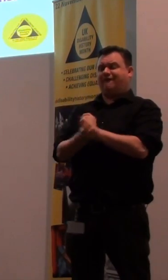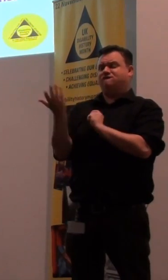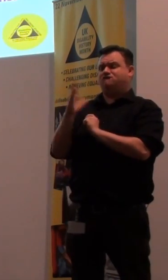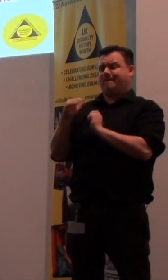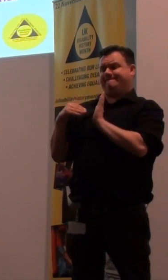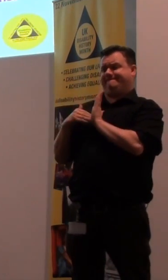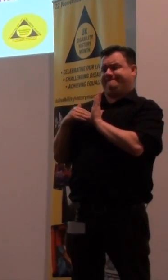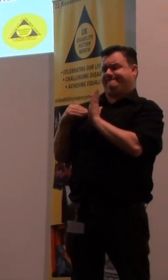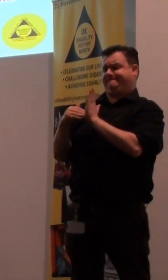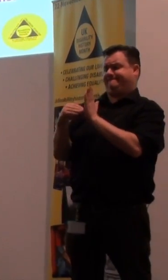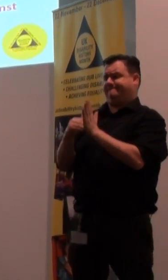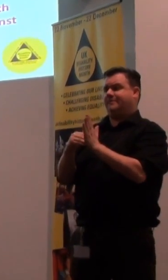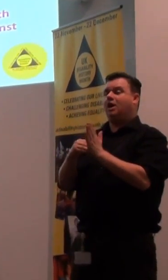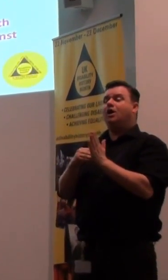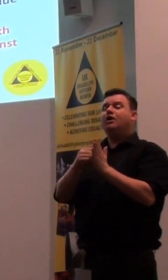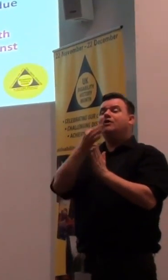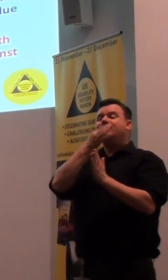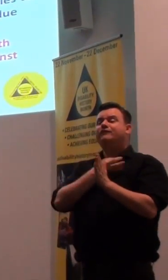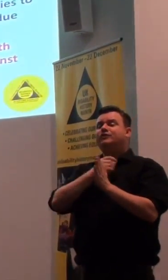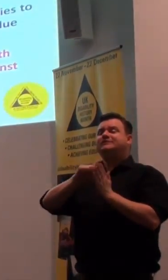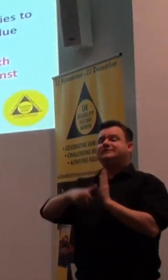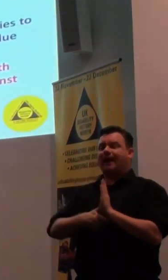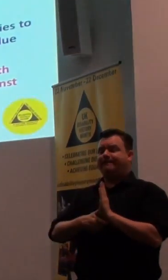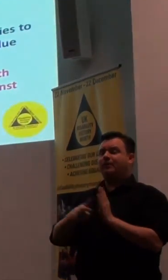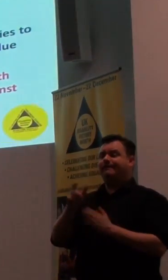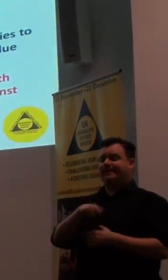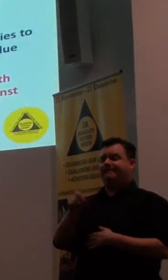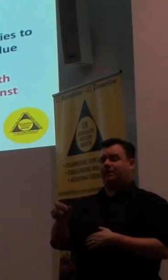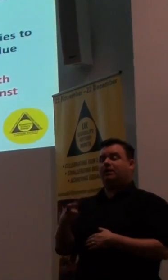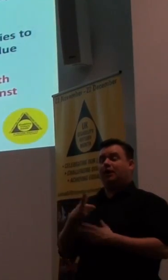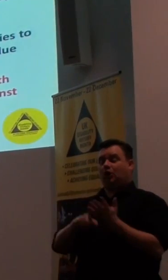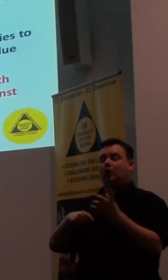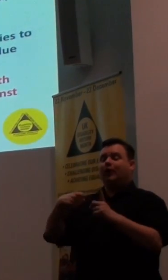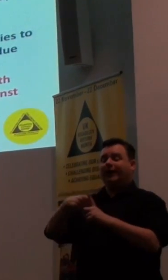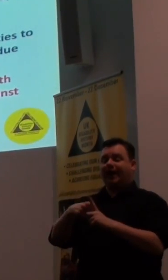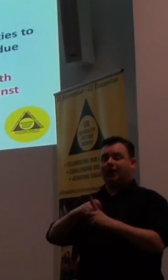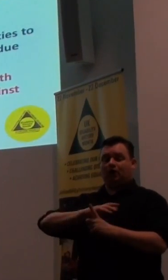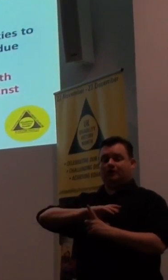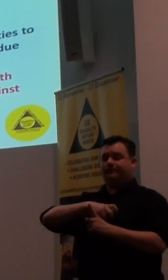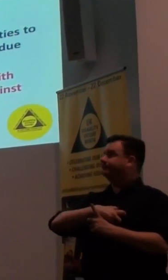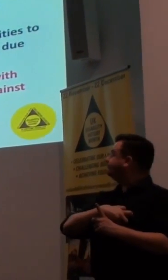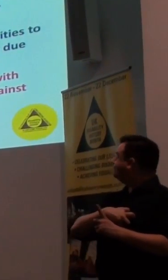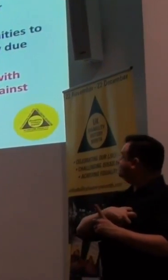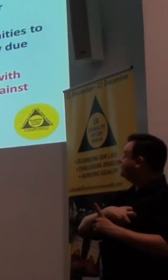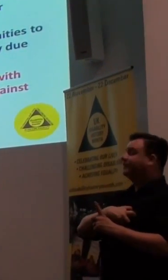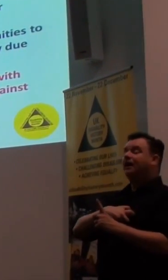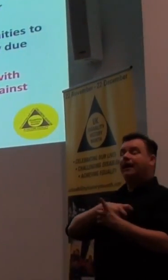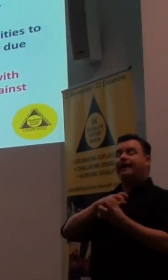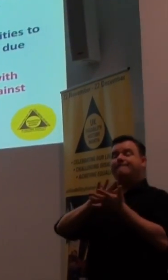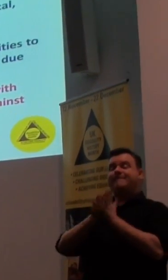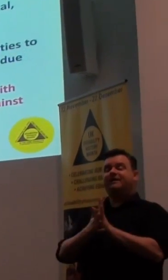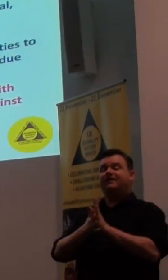came when a number of disabled people, particularly in the UK, got together the Union of Physically Impaired and Segregation,